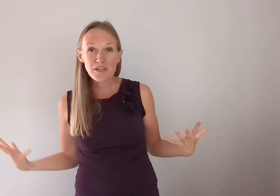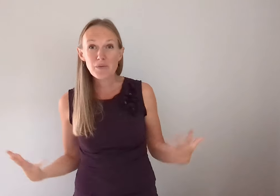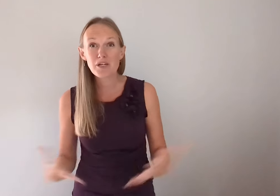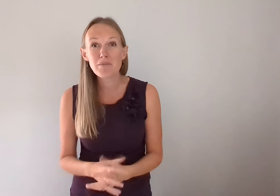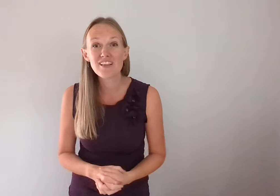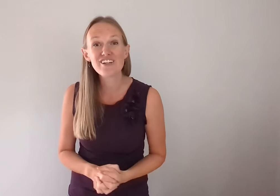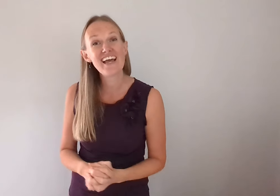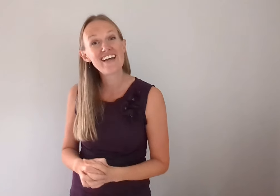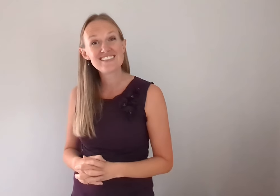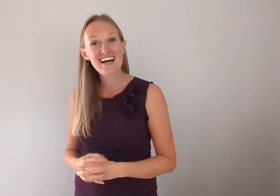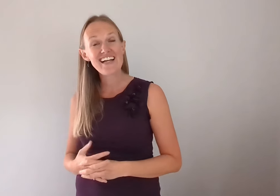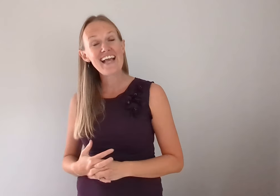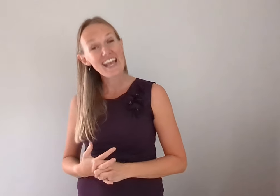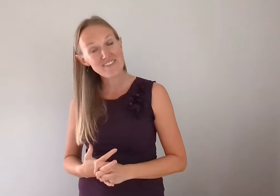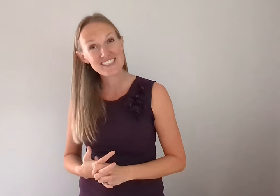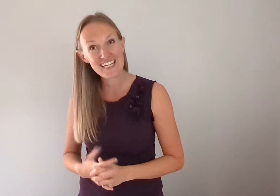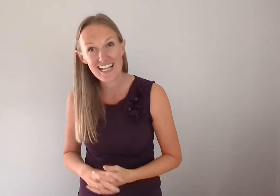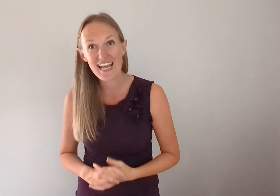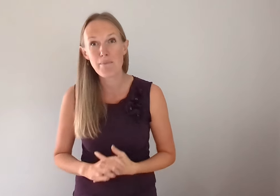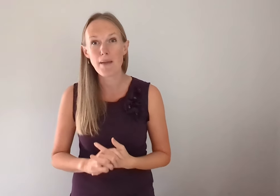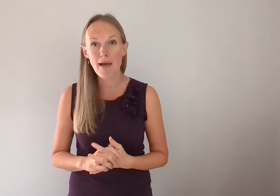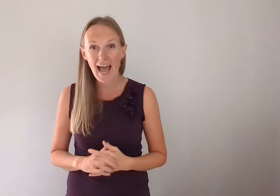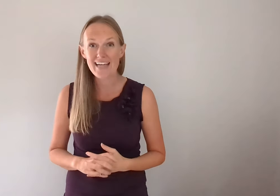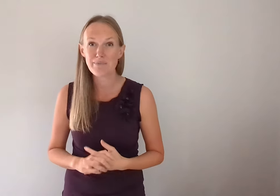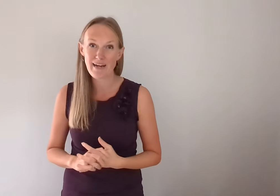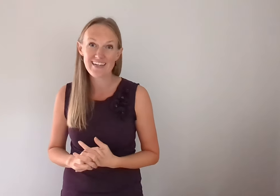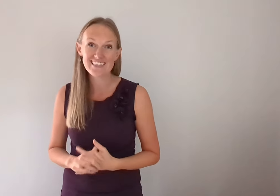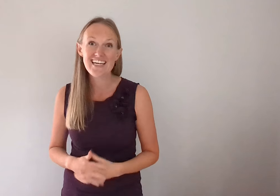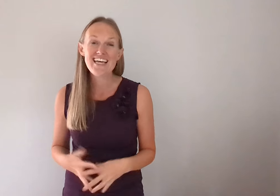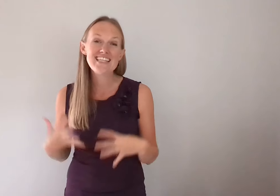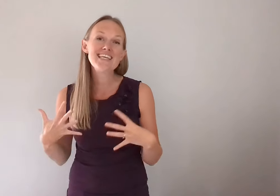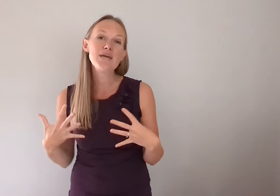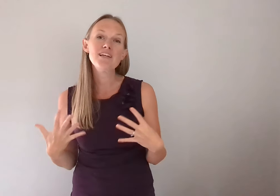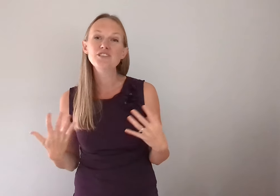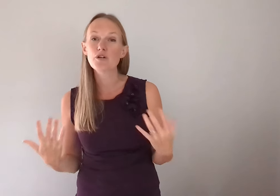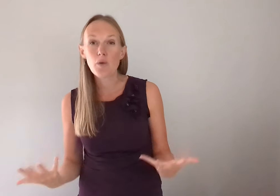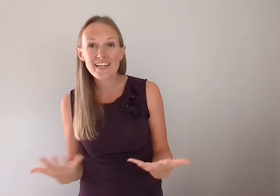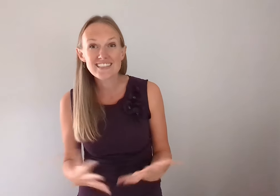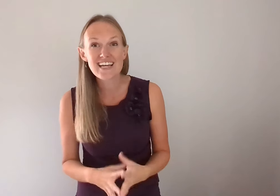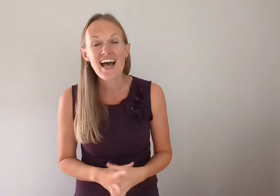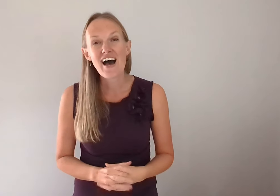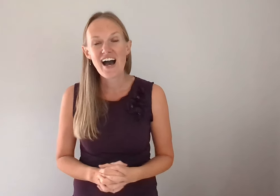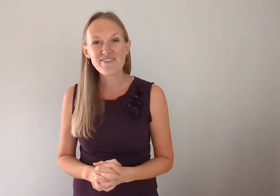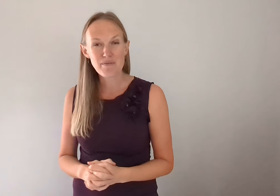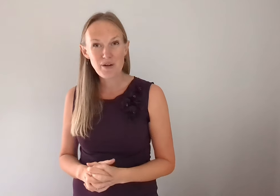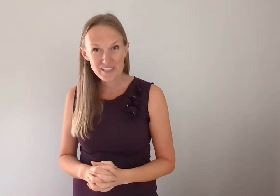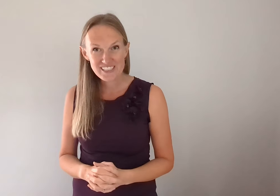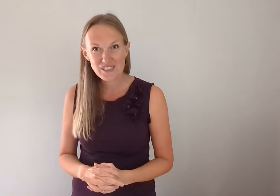week we're going to be learning how to sign canvas and clay by Pat Barrett. This came in as a request from a Christian